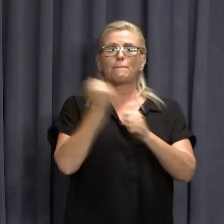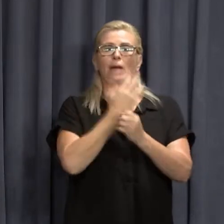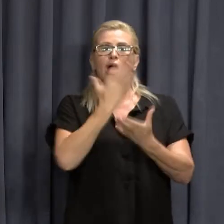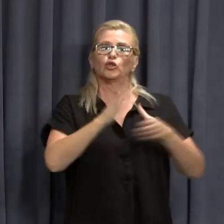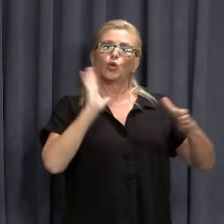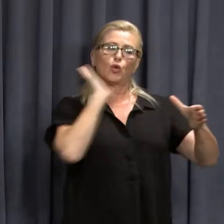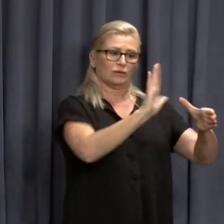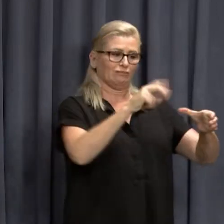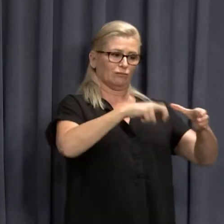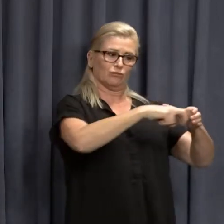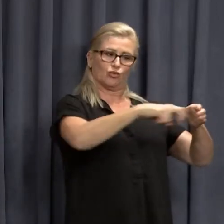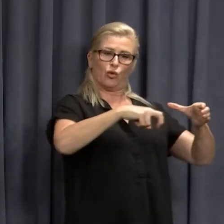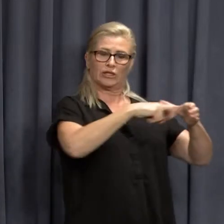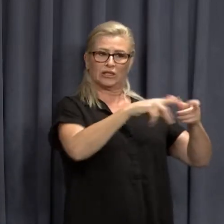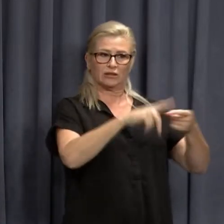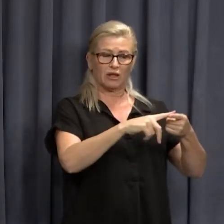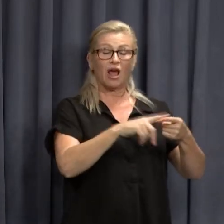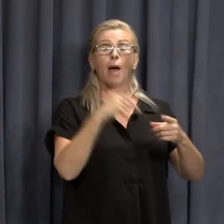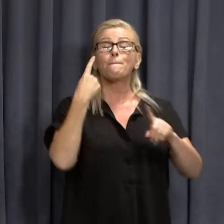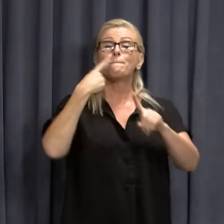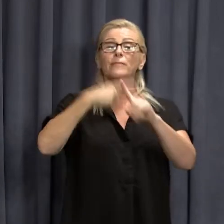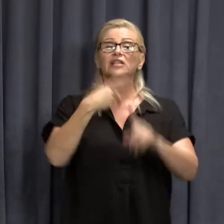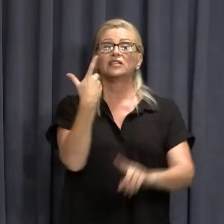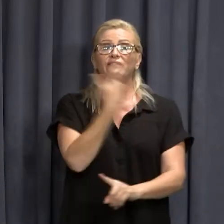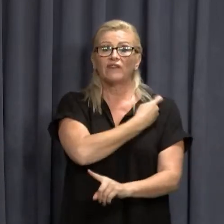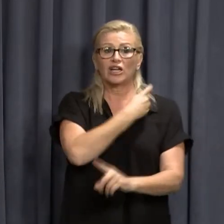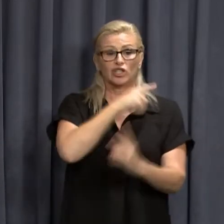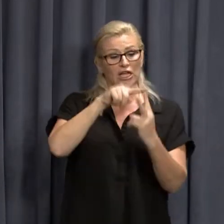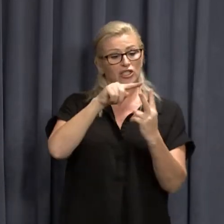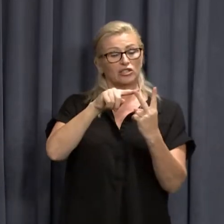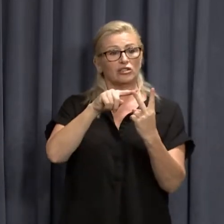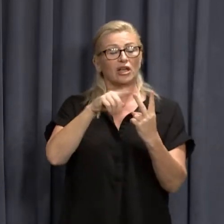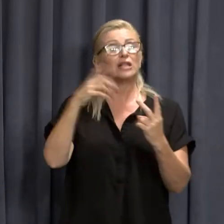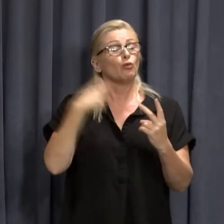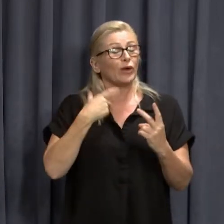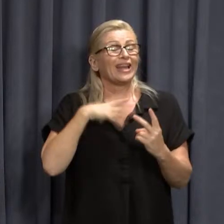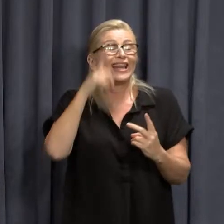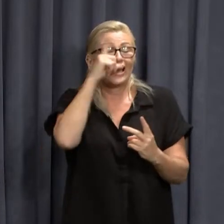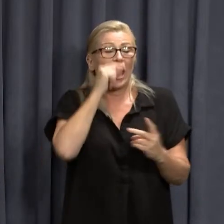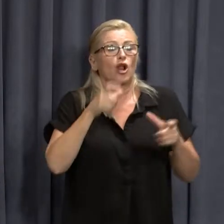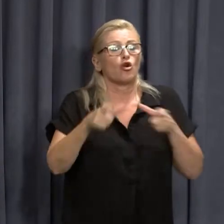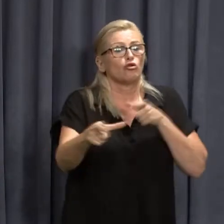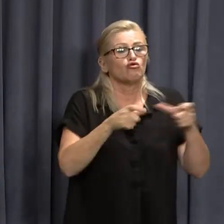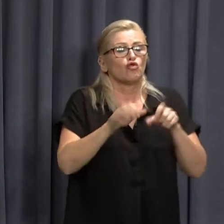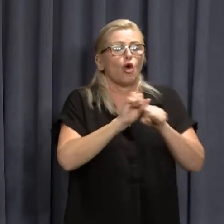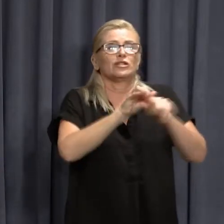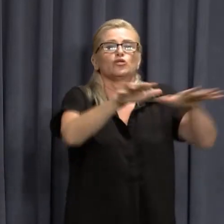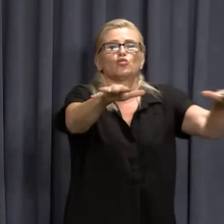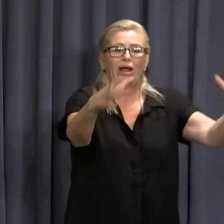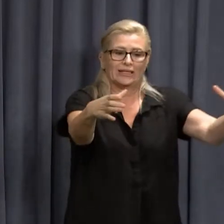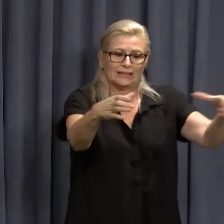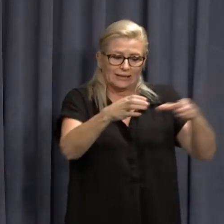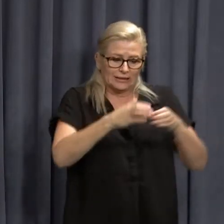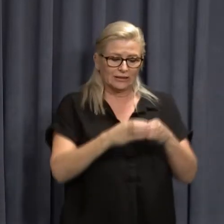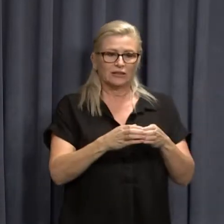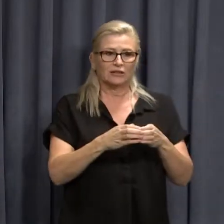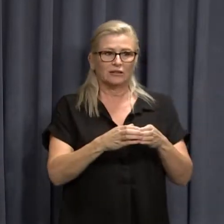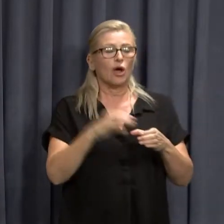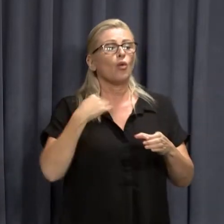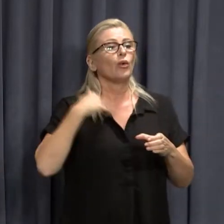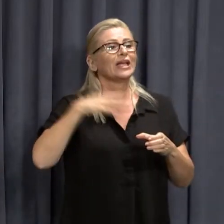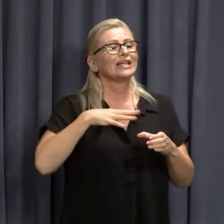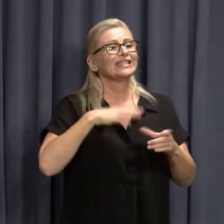This and vaccination is the only way to limit the spread. We need to get as many people as possible tested.